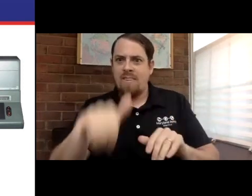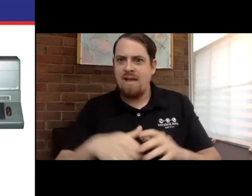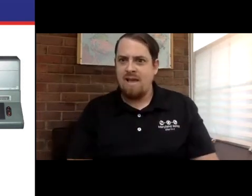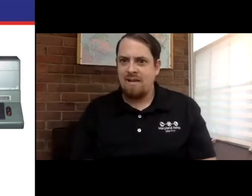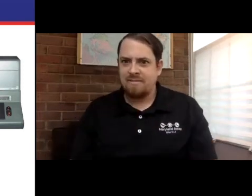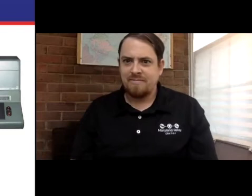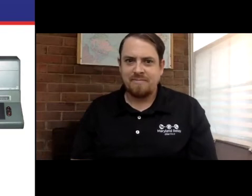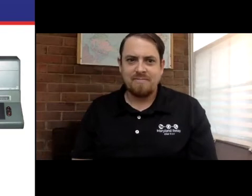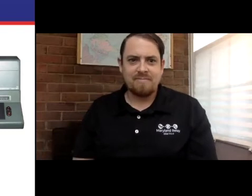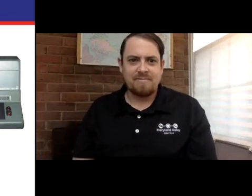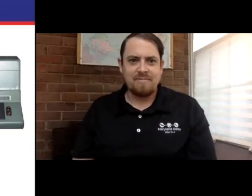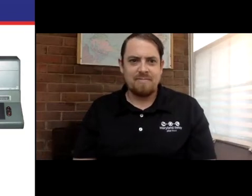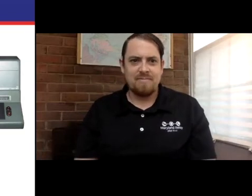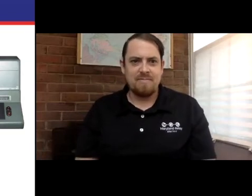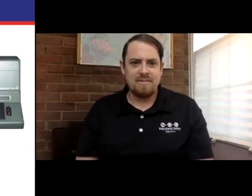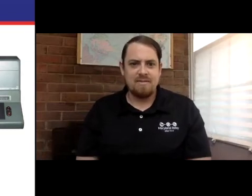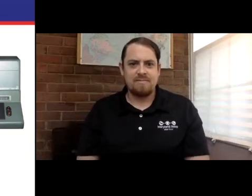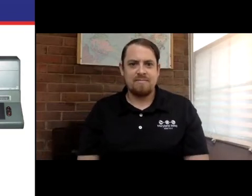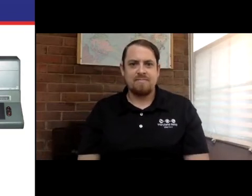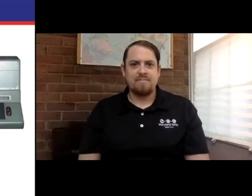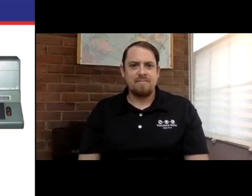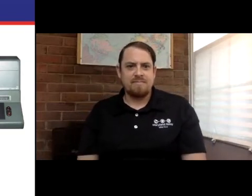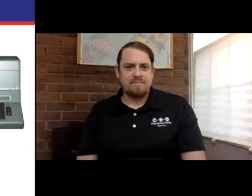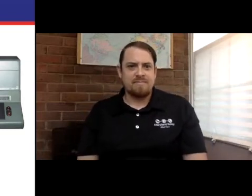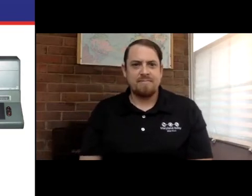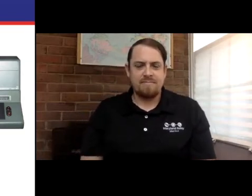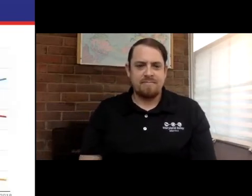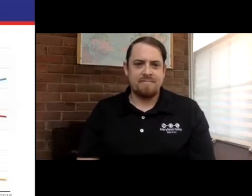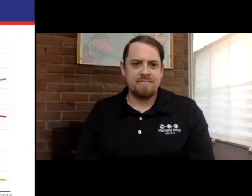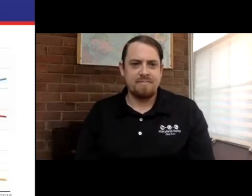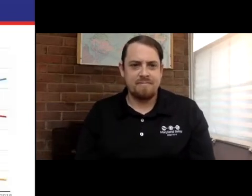And on the next slide, we're going to elaborate a little bit more on how this makes an impact.